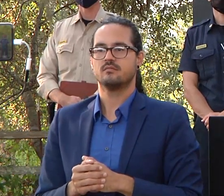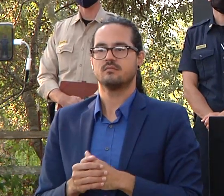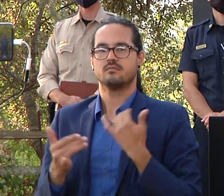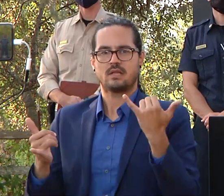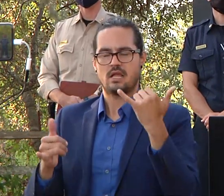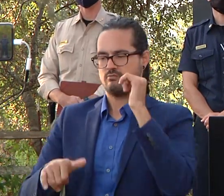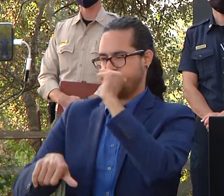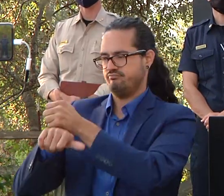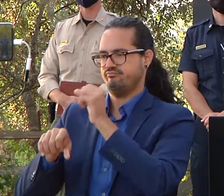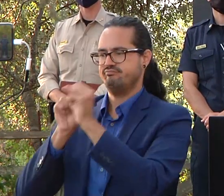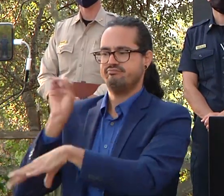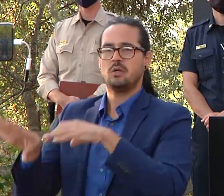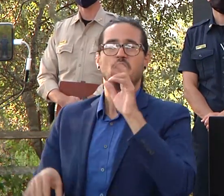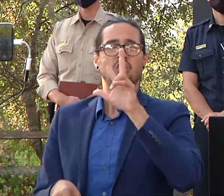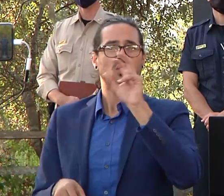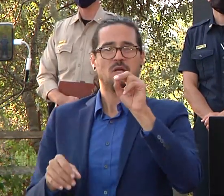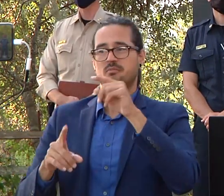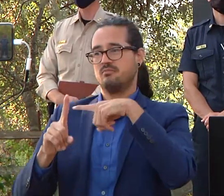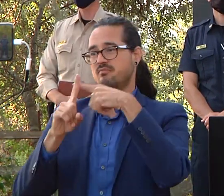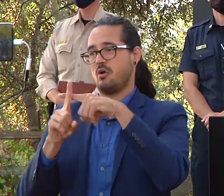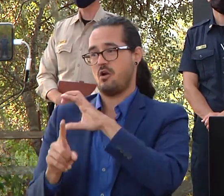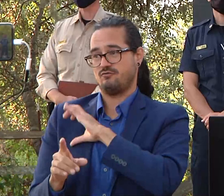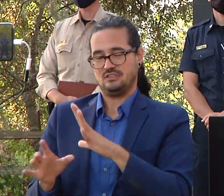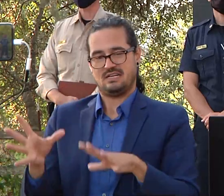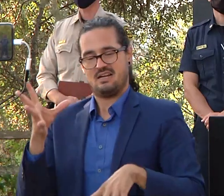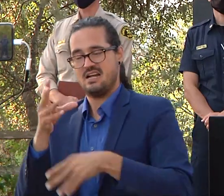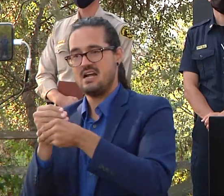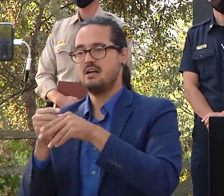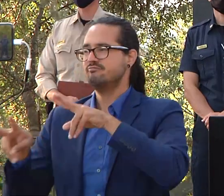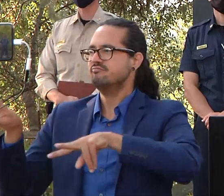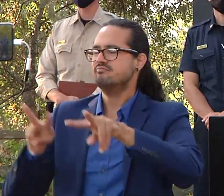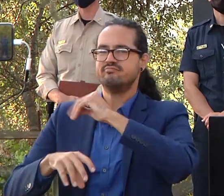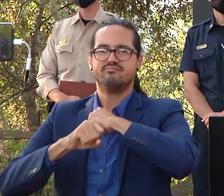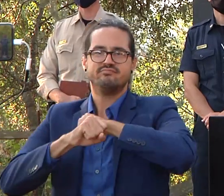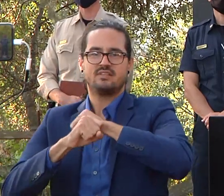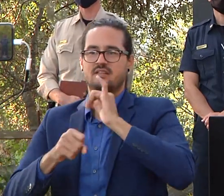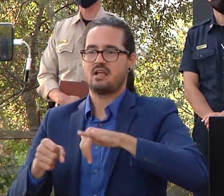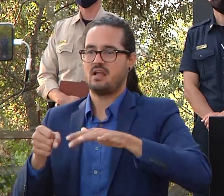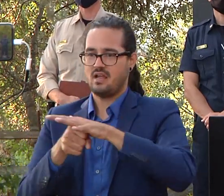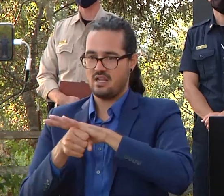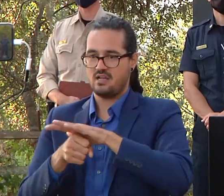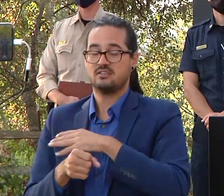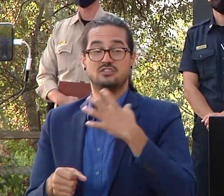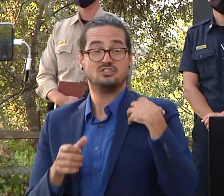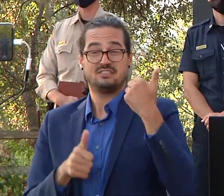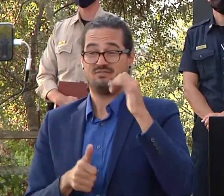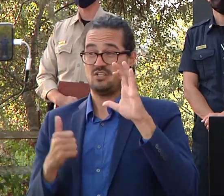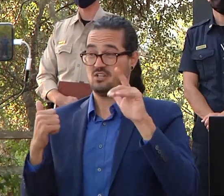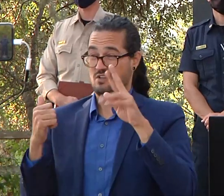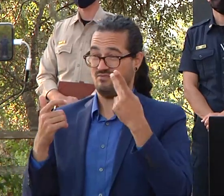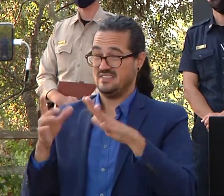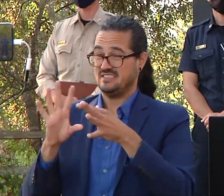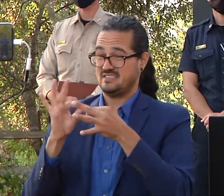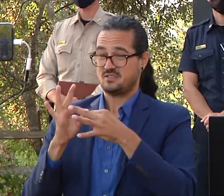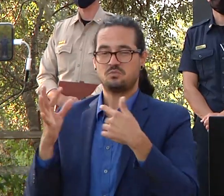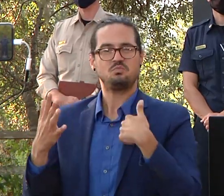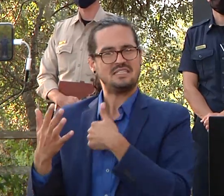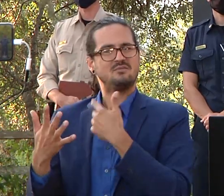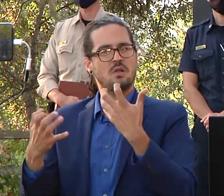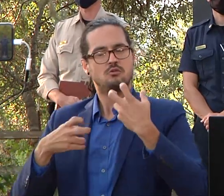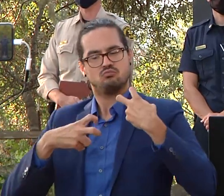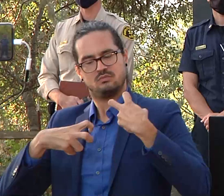and we want to ensure to our residents like chief clark said is that we ensure a safe transition but that we're out there we will not